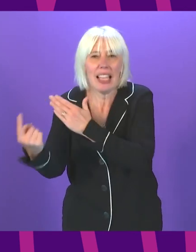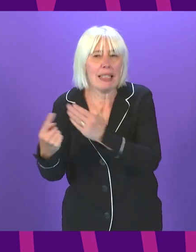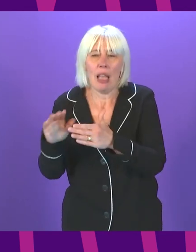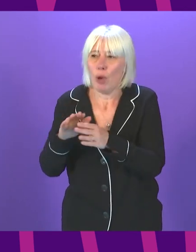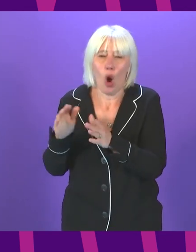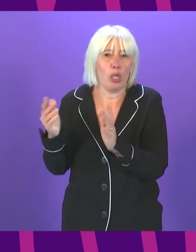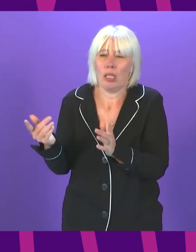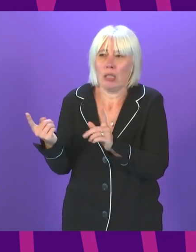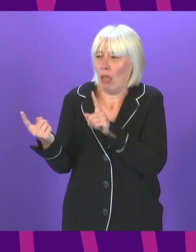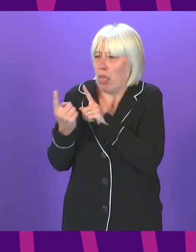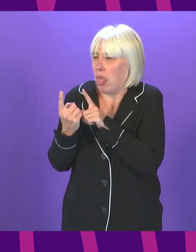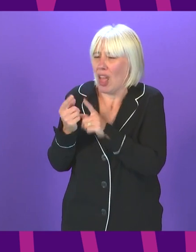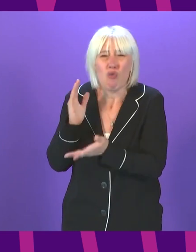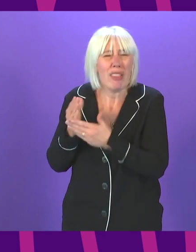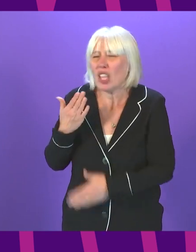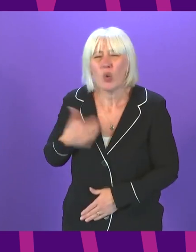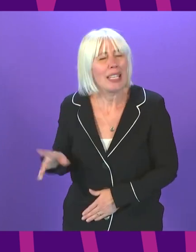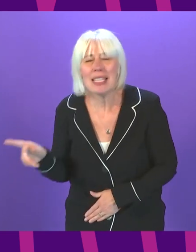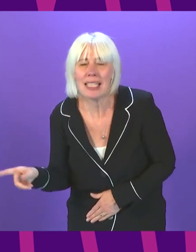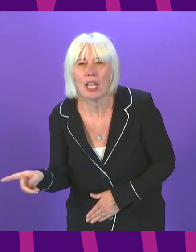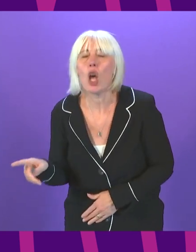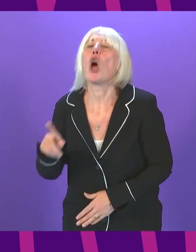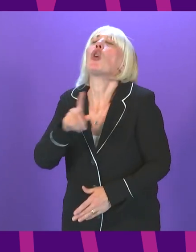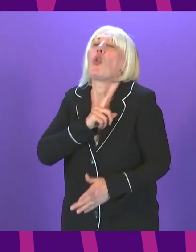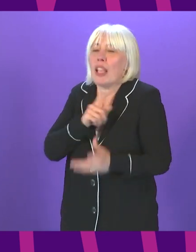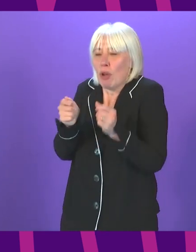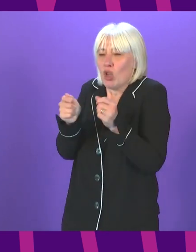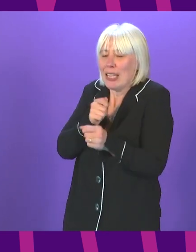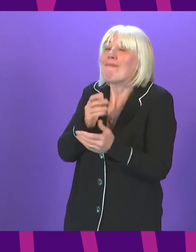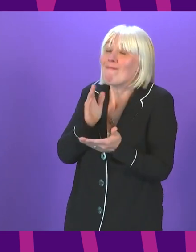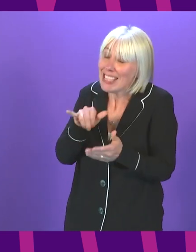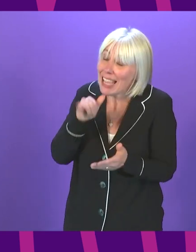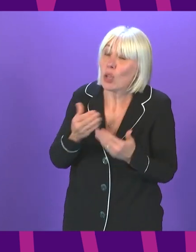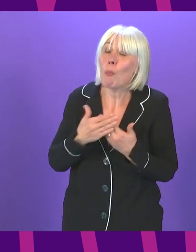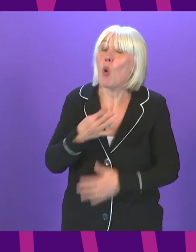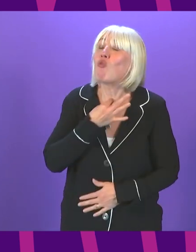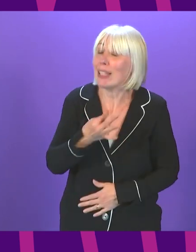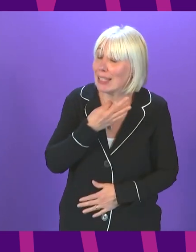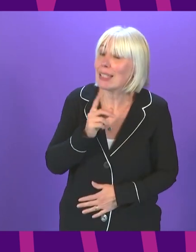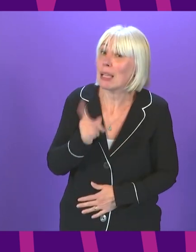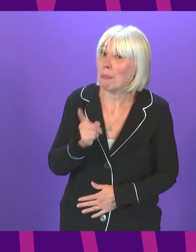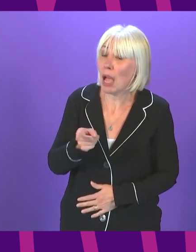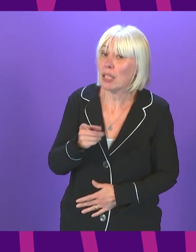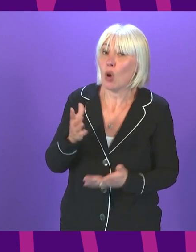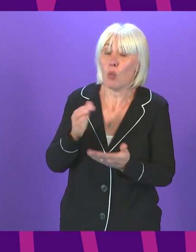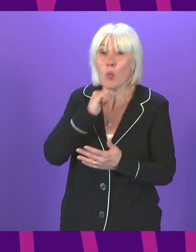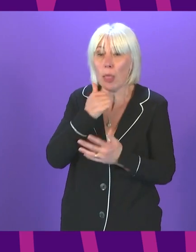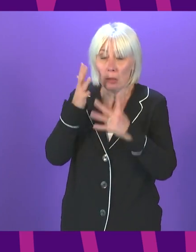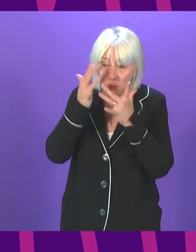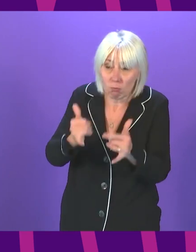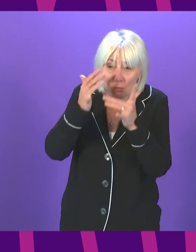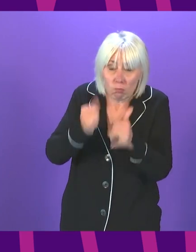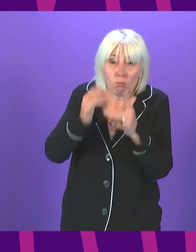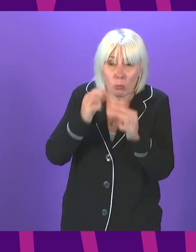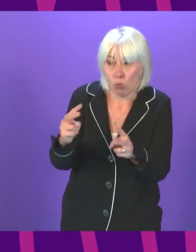when they probably did not have to do that. We are now taking a more risk-based approach and that is kept under constant